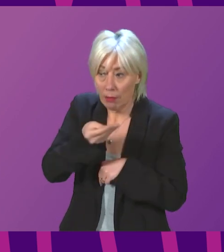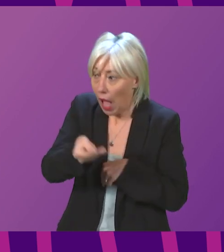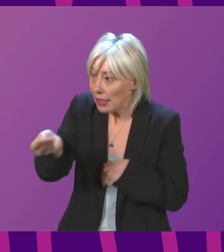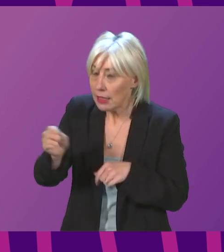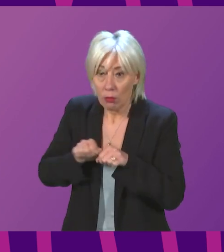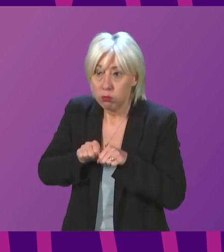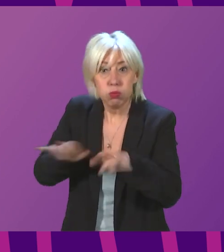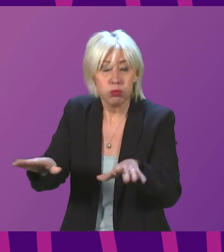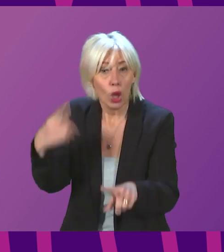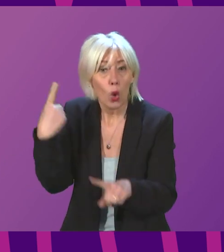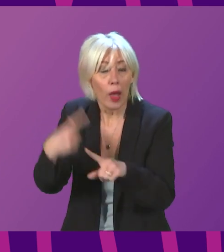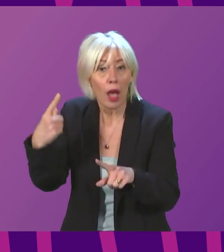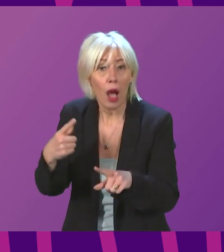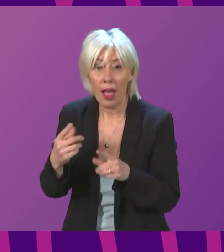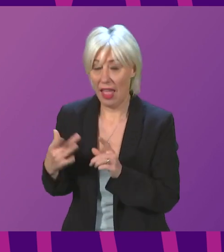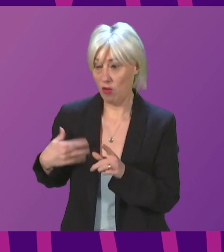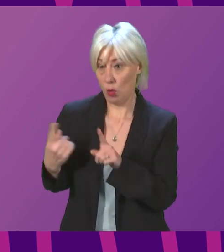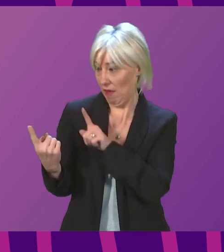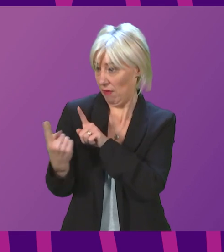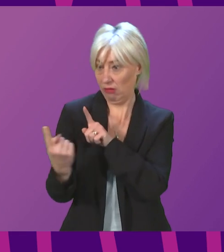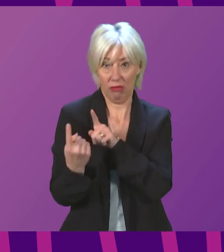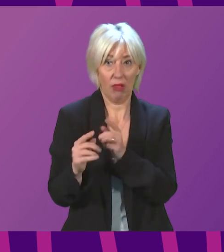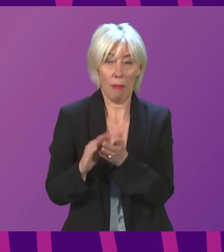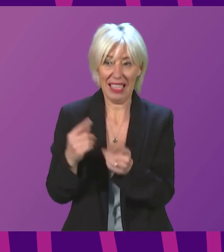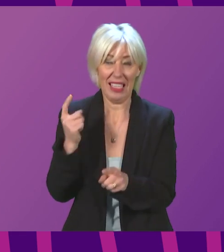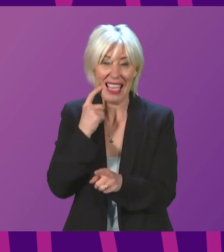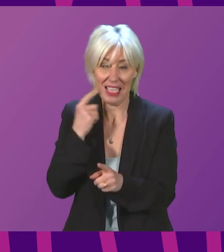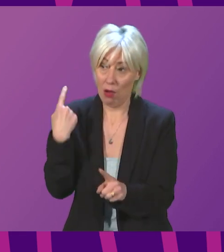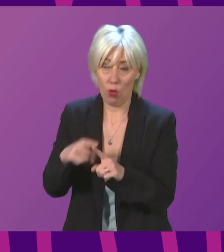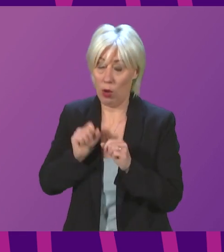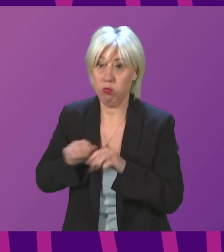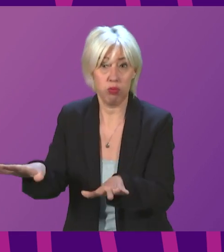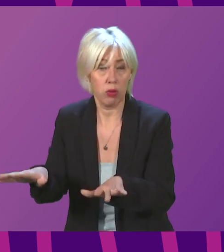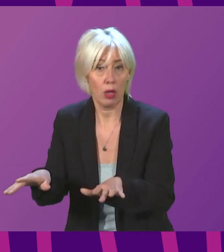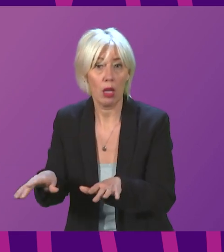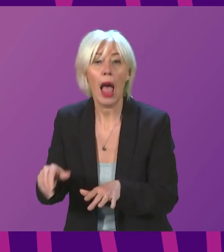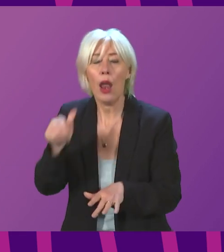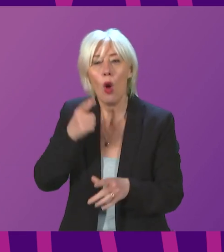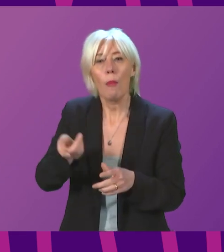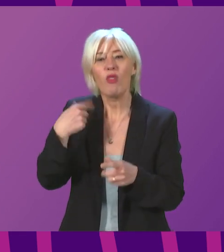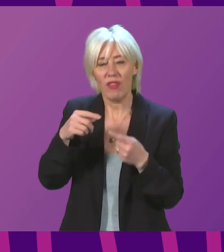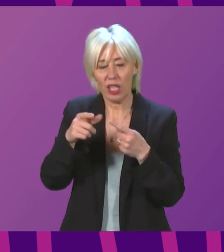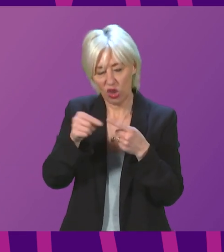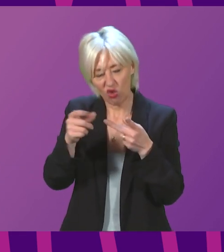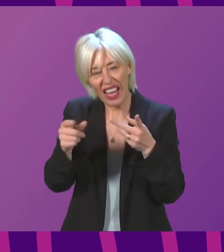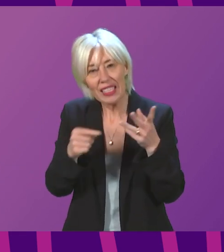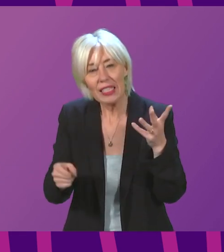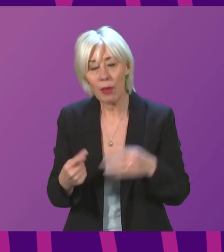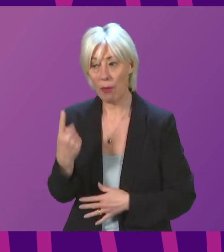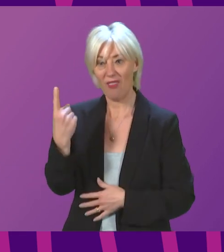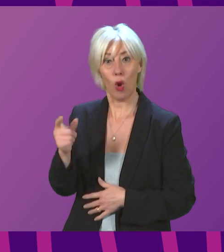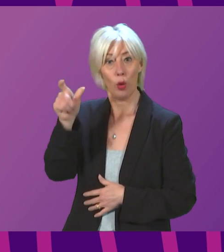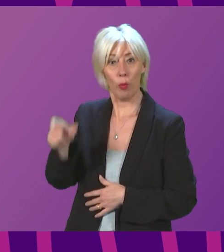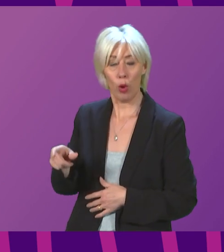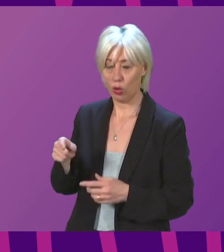of people who are living closely together. So, even more than was the case with previous strains, if one member of a household